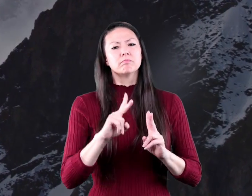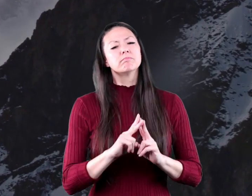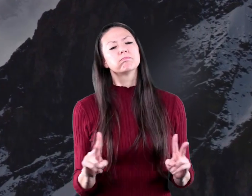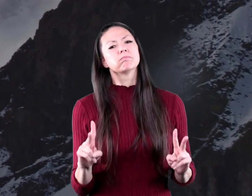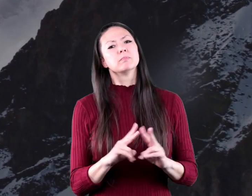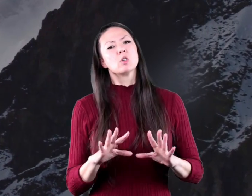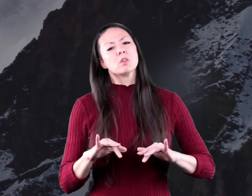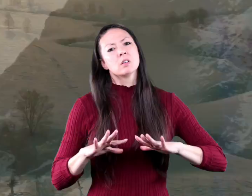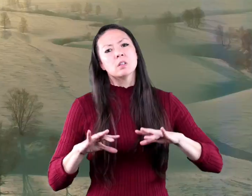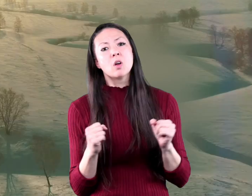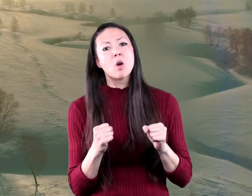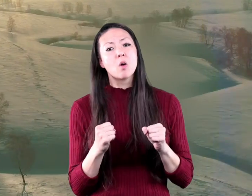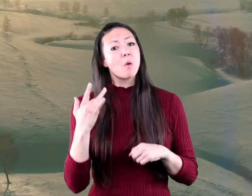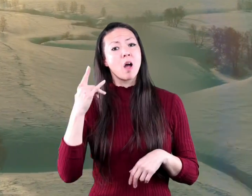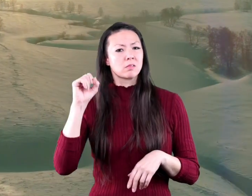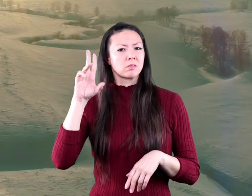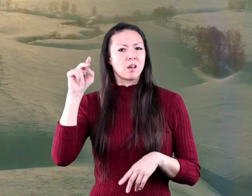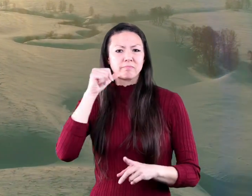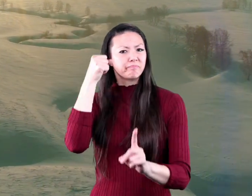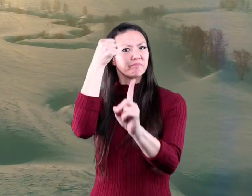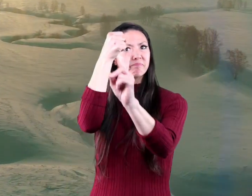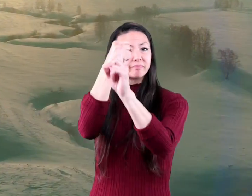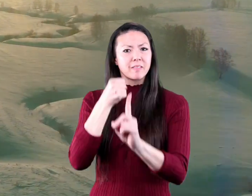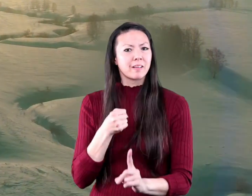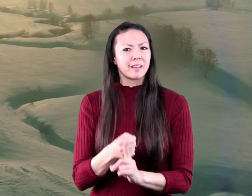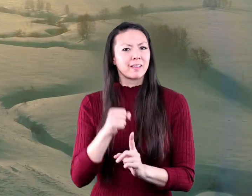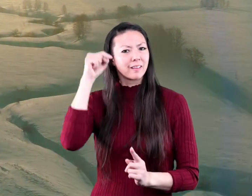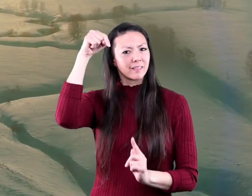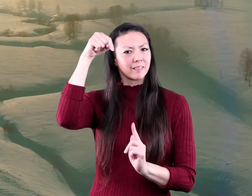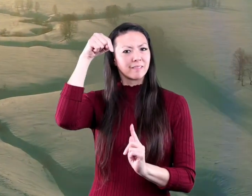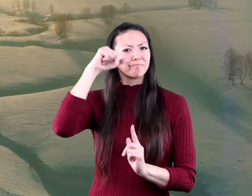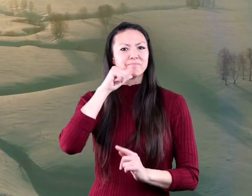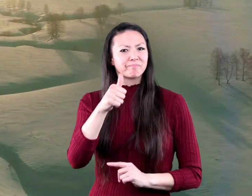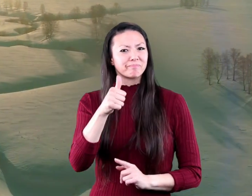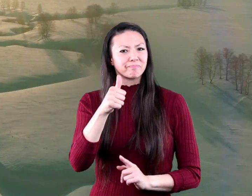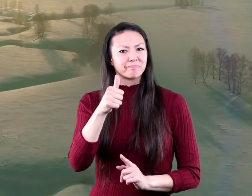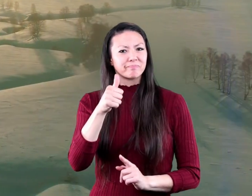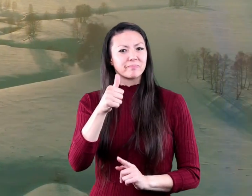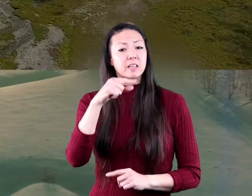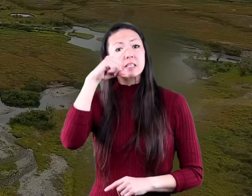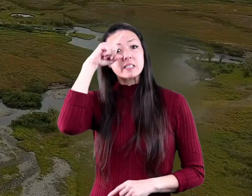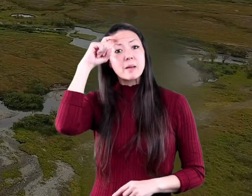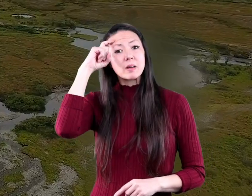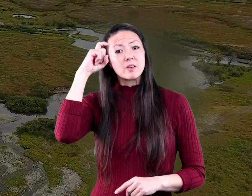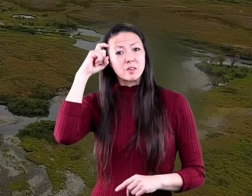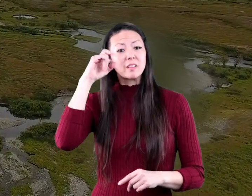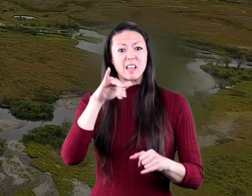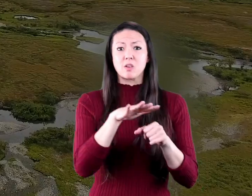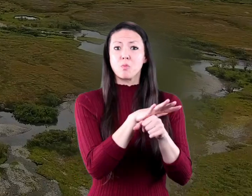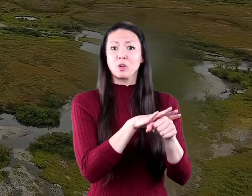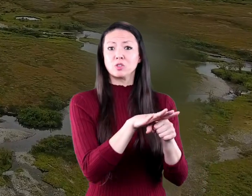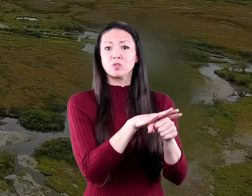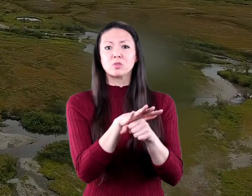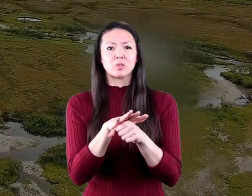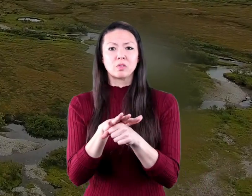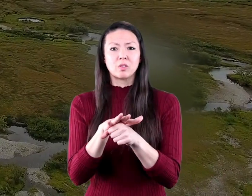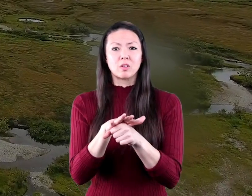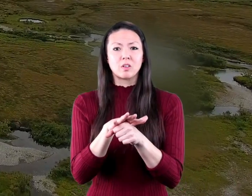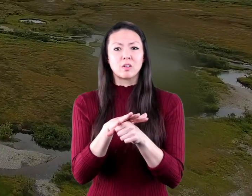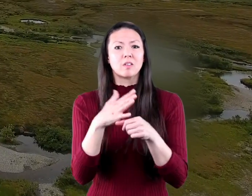cold because the sun does not directly hit these areas the summers in these regions are not what we think of